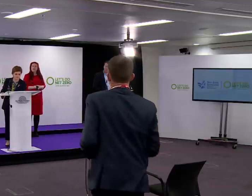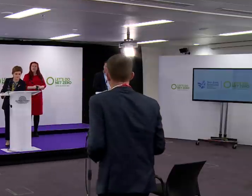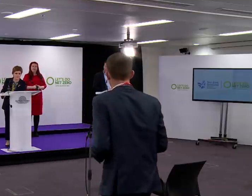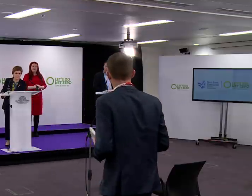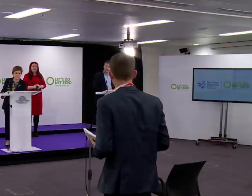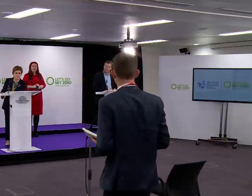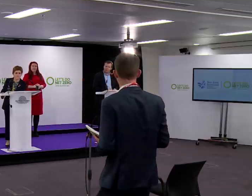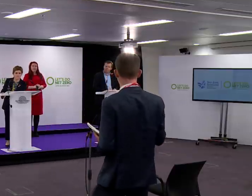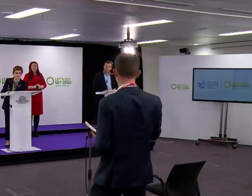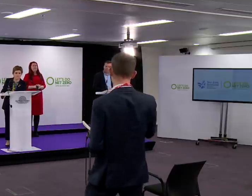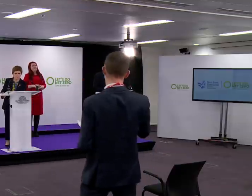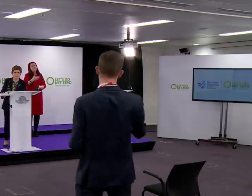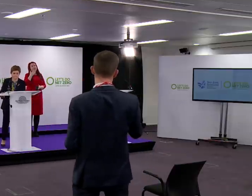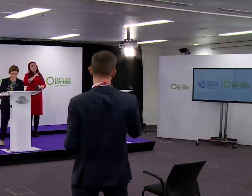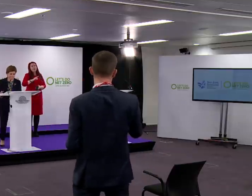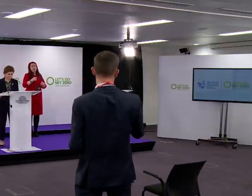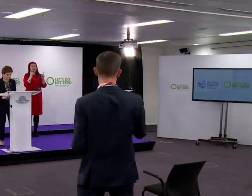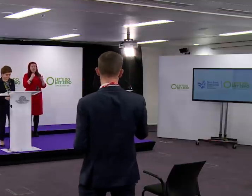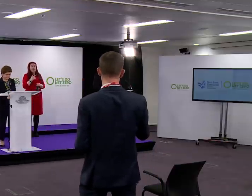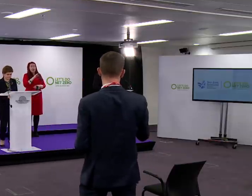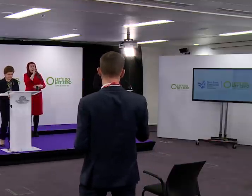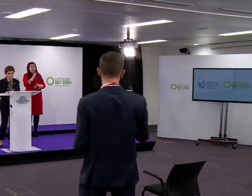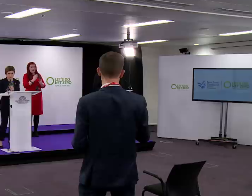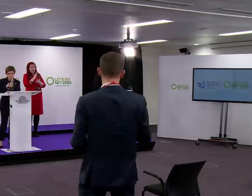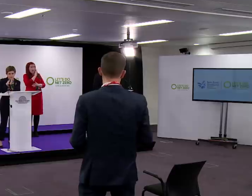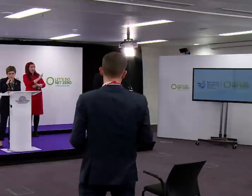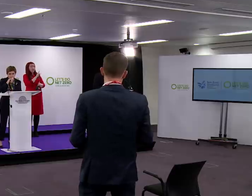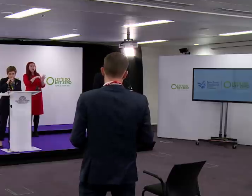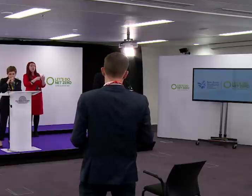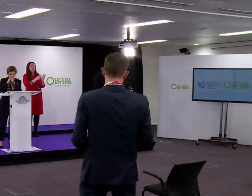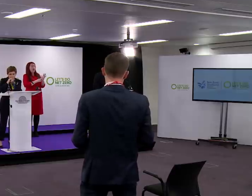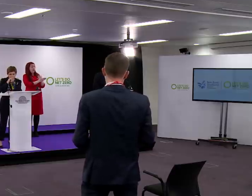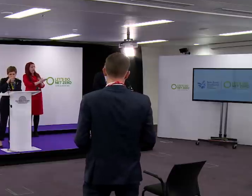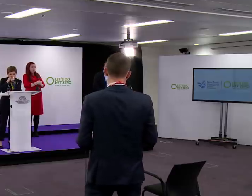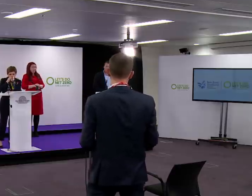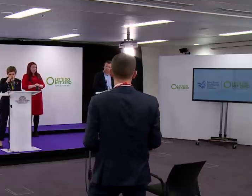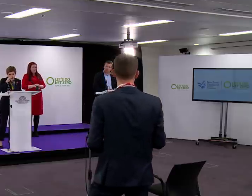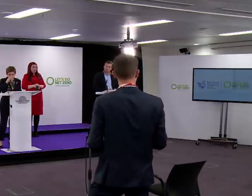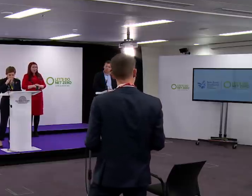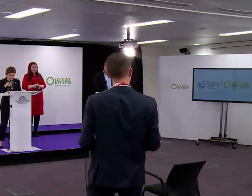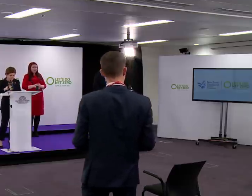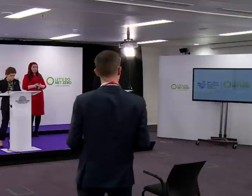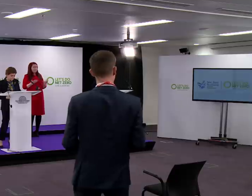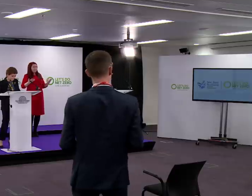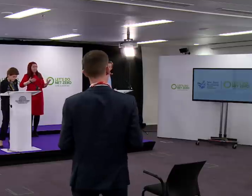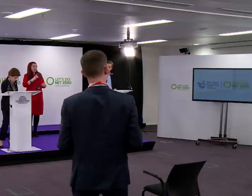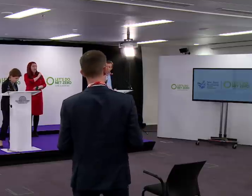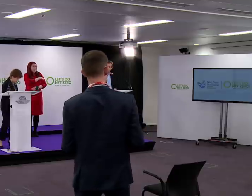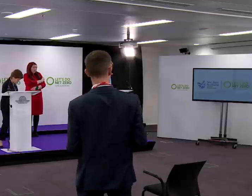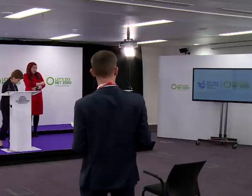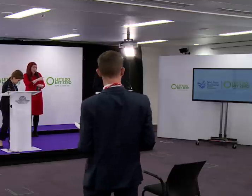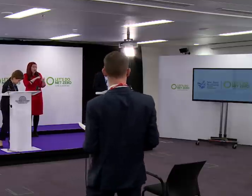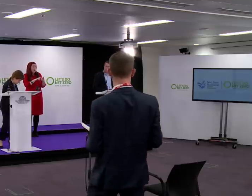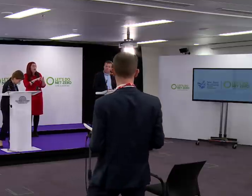Thank you very much, First Minister. My question primarily is for Jason Leach. Given that hospitals and ambulance staff have